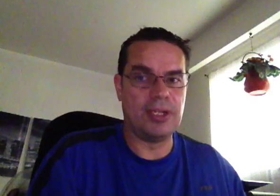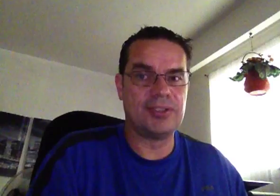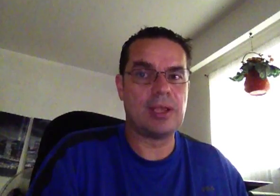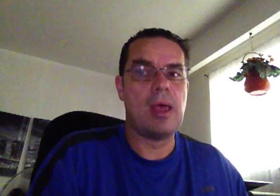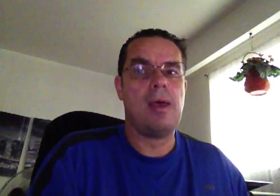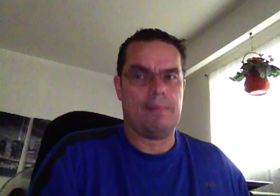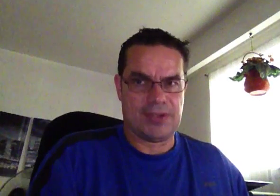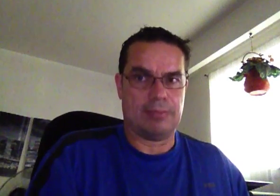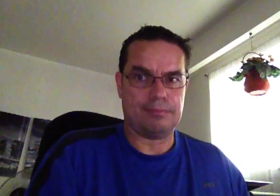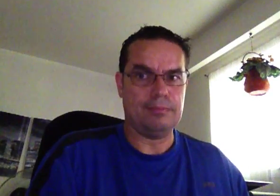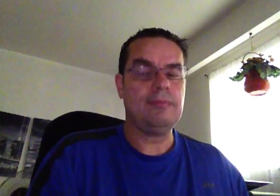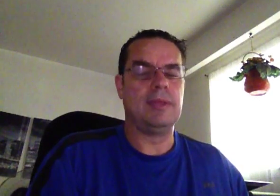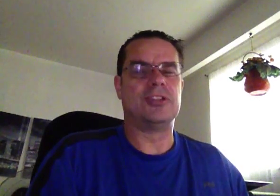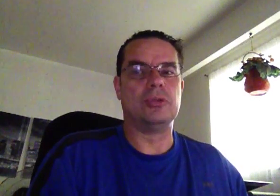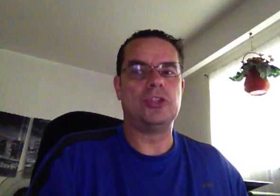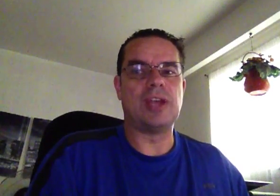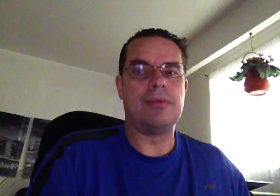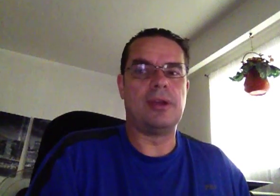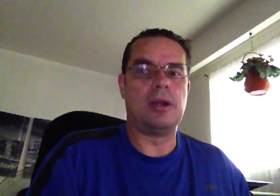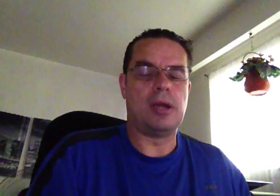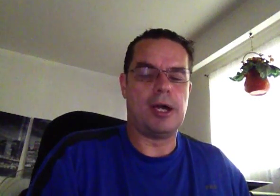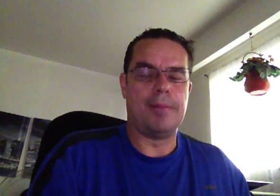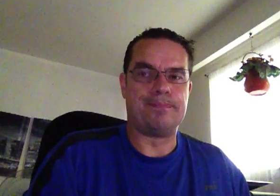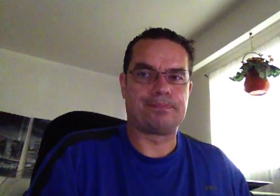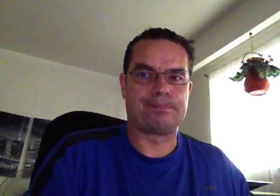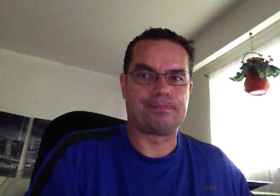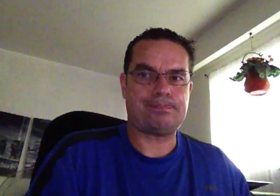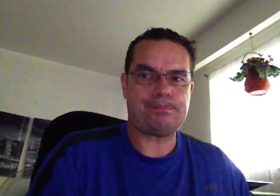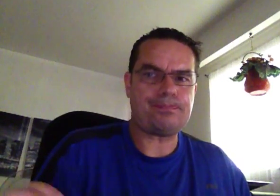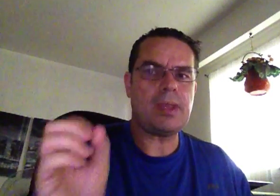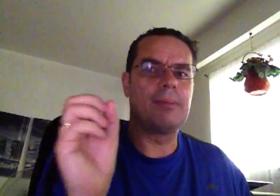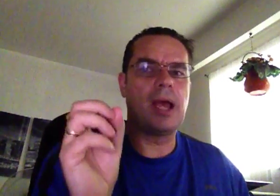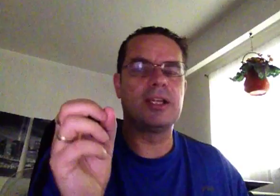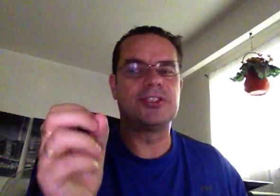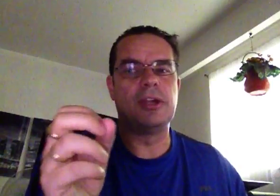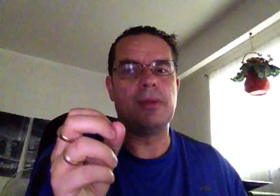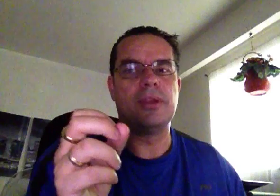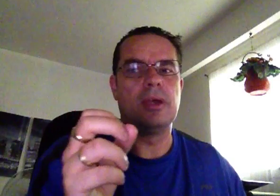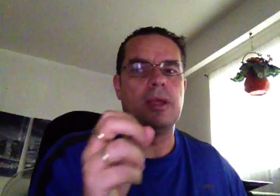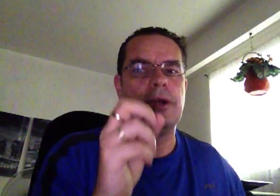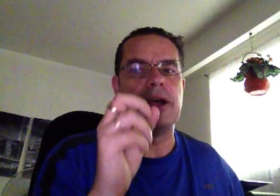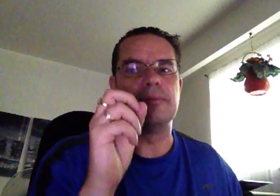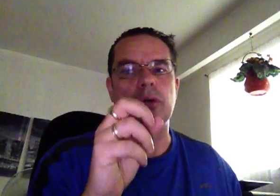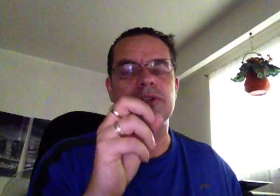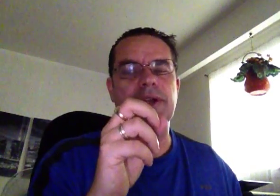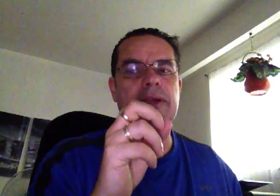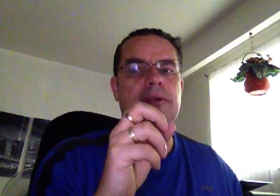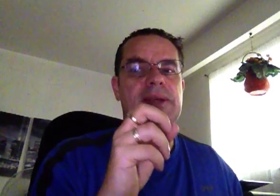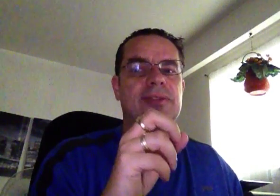is some solutions out there. I'm kind of concerned about the interactive brokers connector piece.